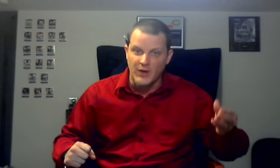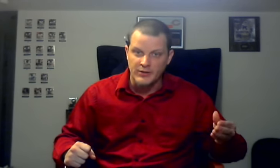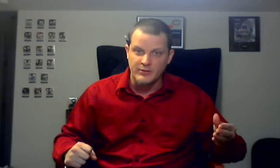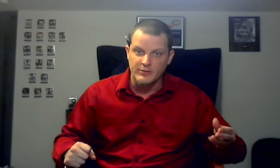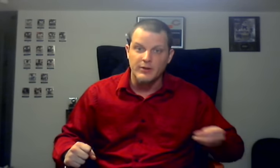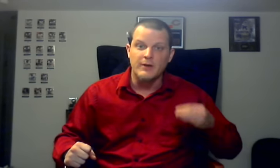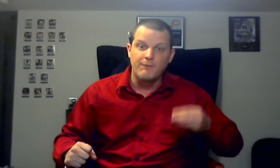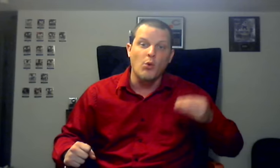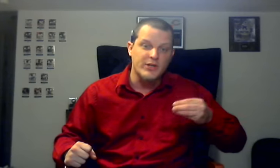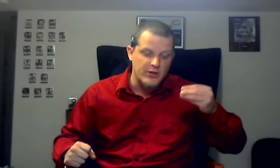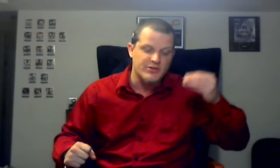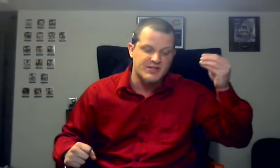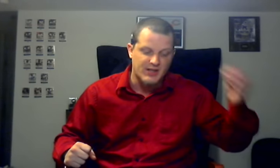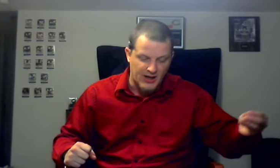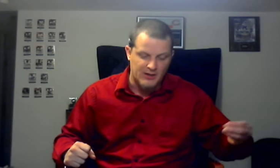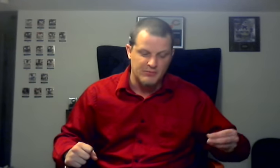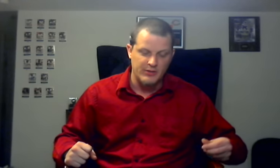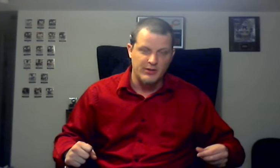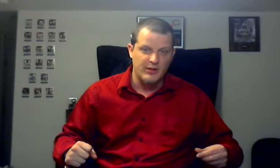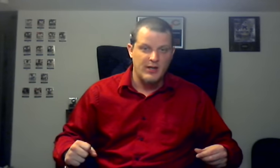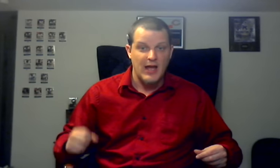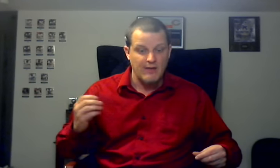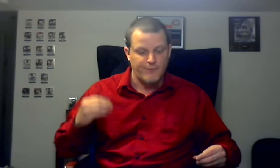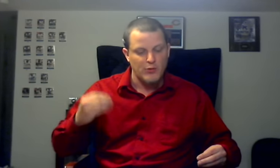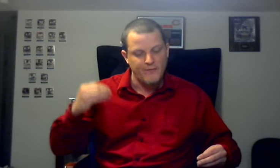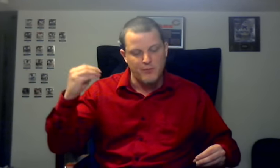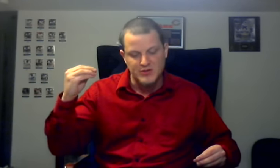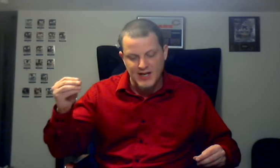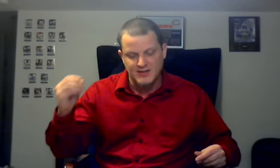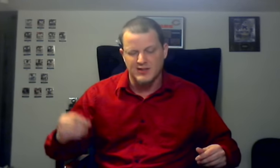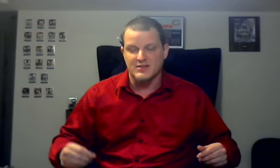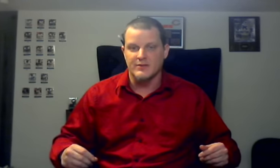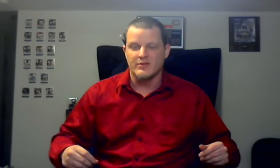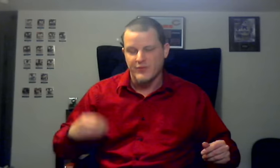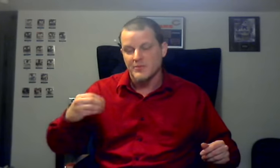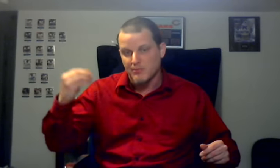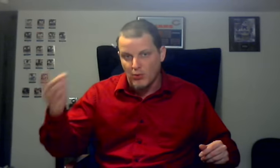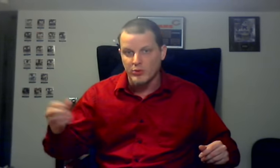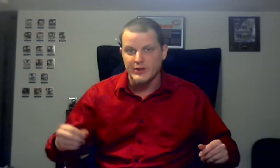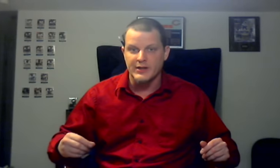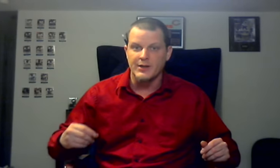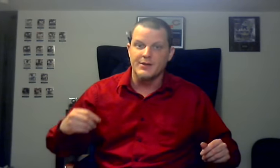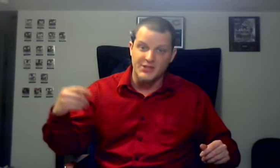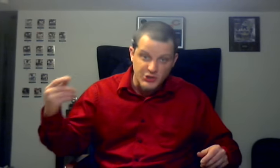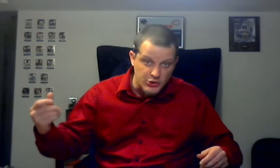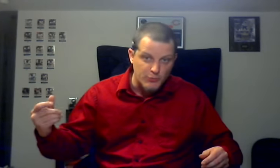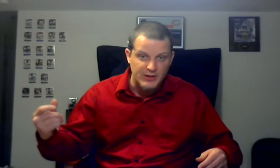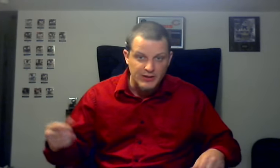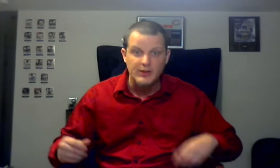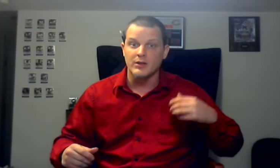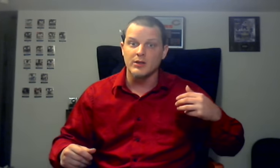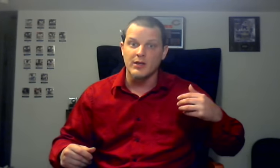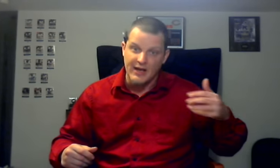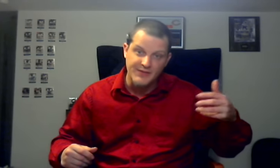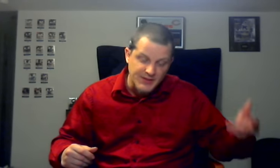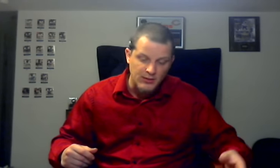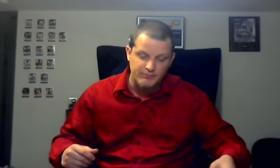fun for years to come and forever protect us from the boring, the stupid, and the dumb.